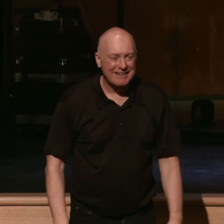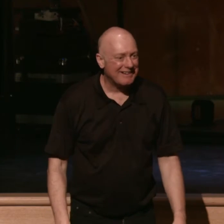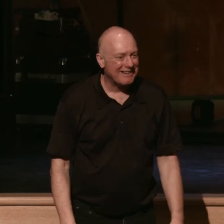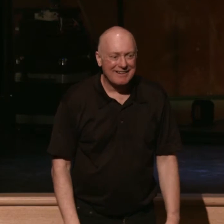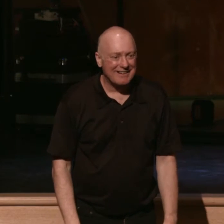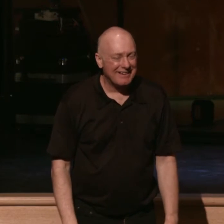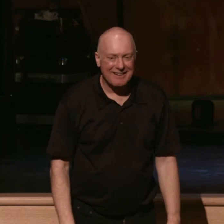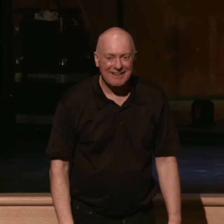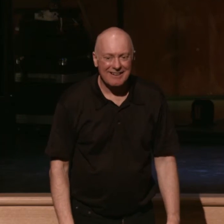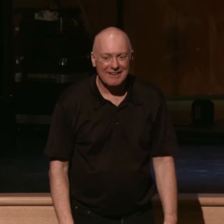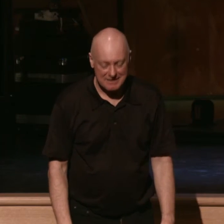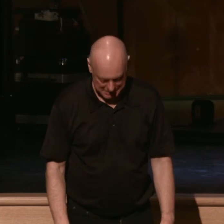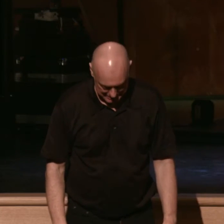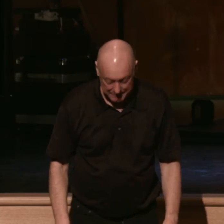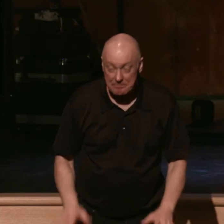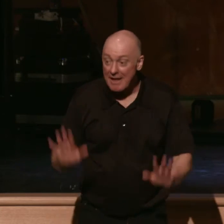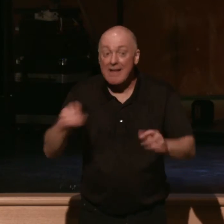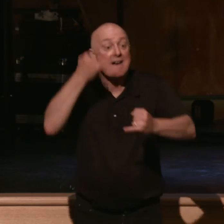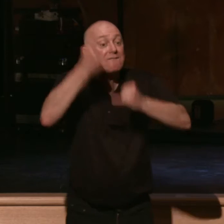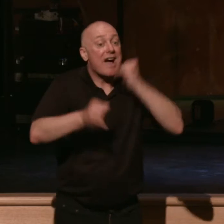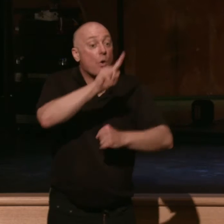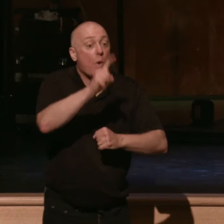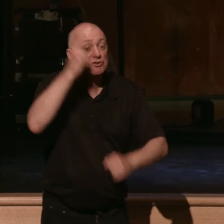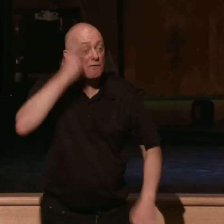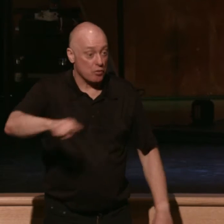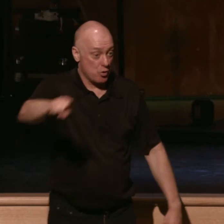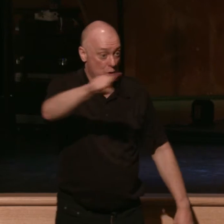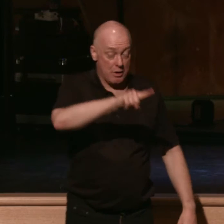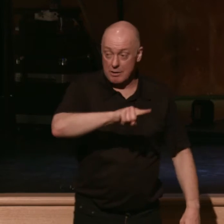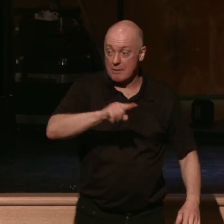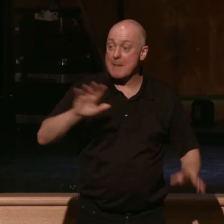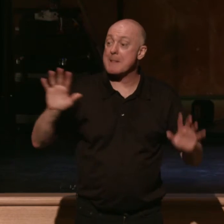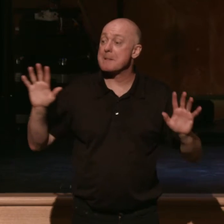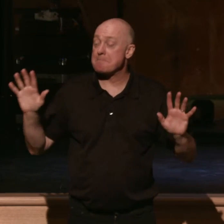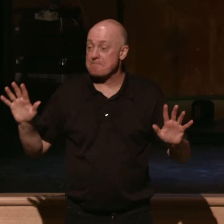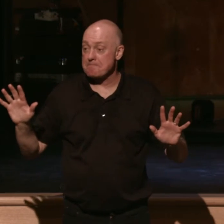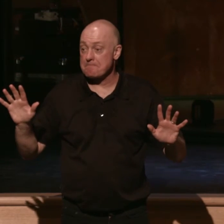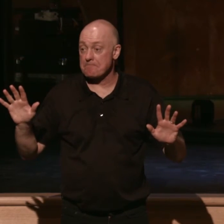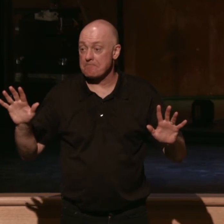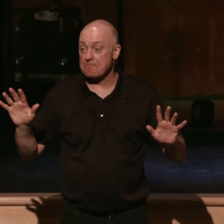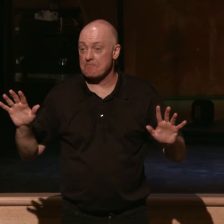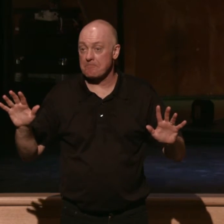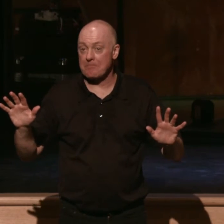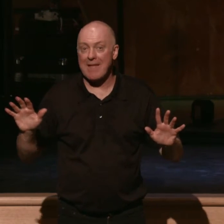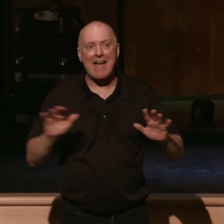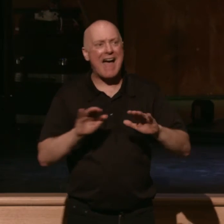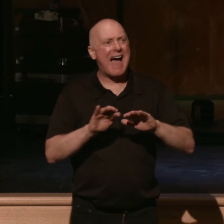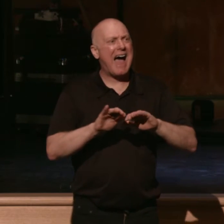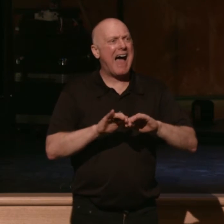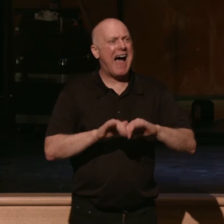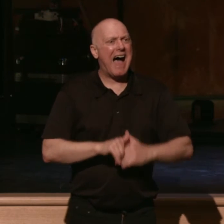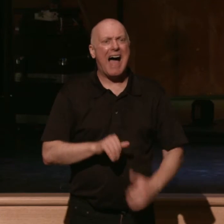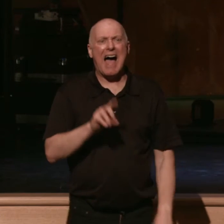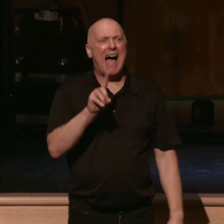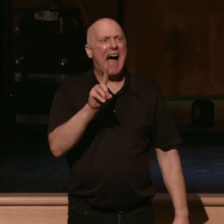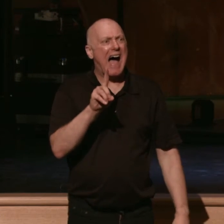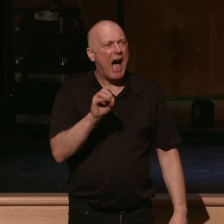So this leads us to our final question, which is this. How do I do it? How do I get out of that?